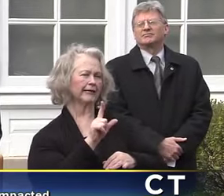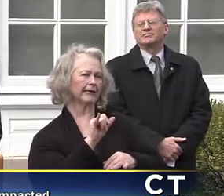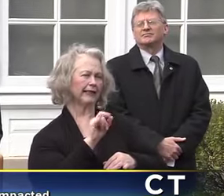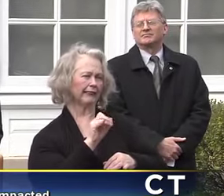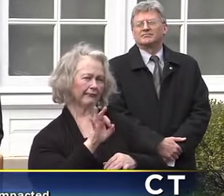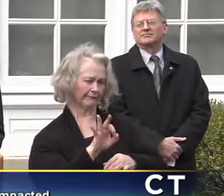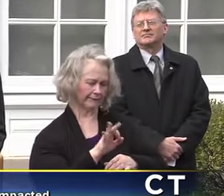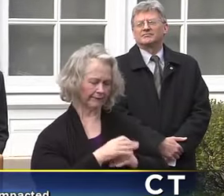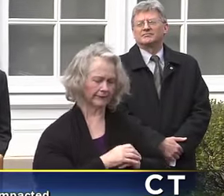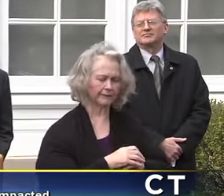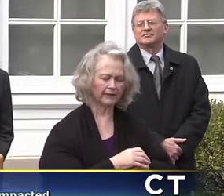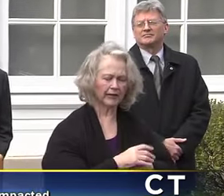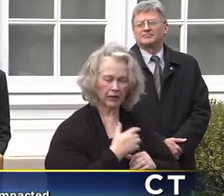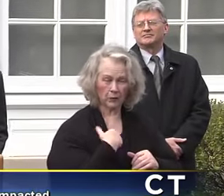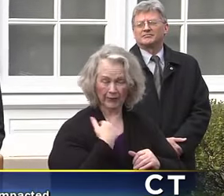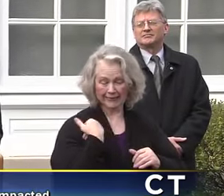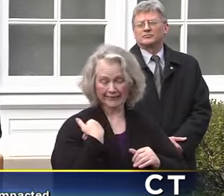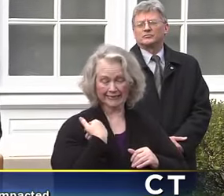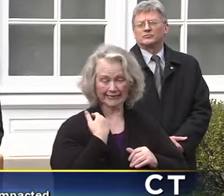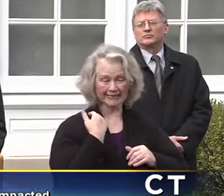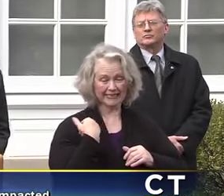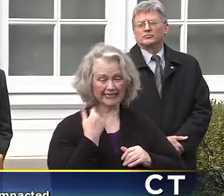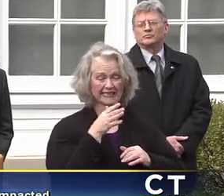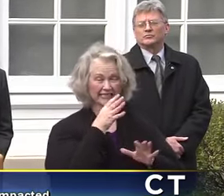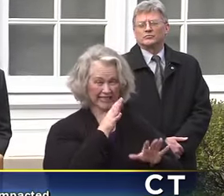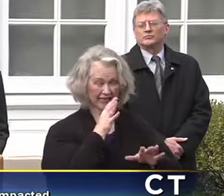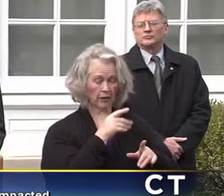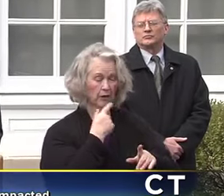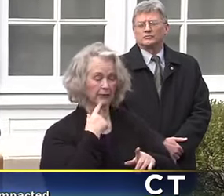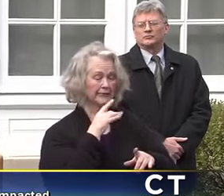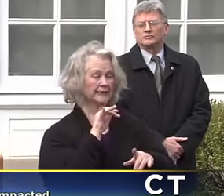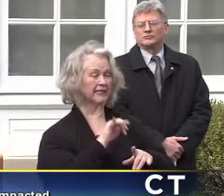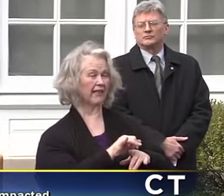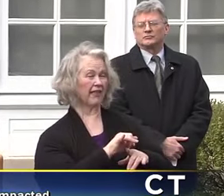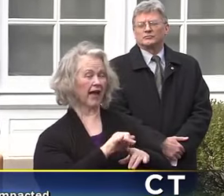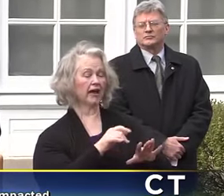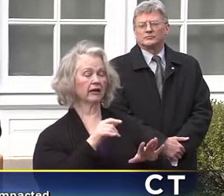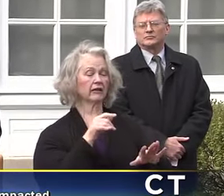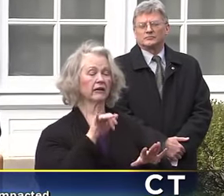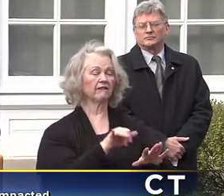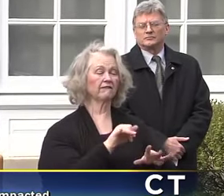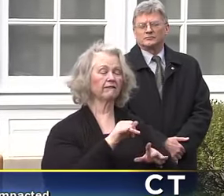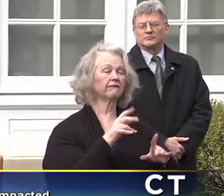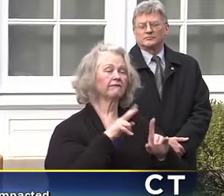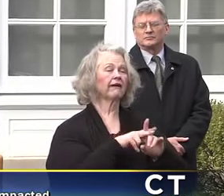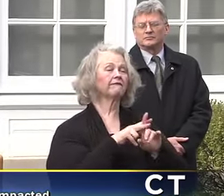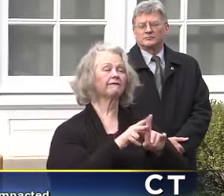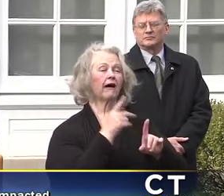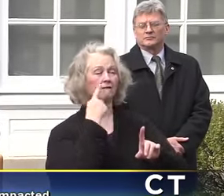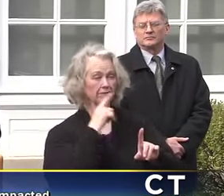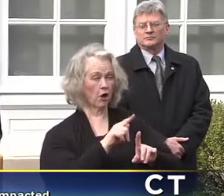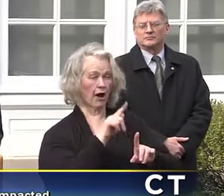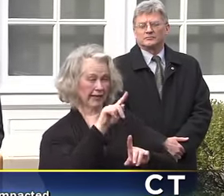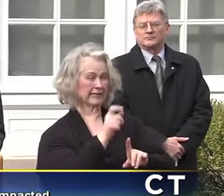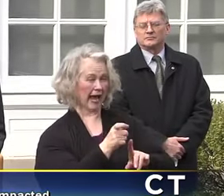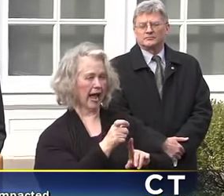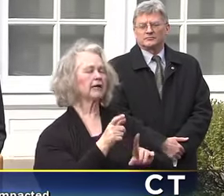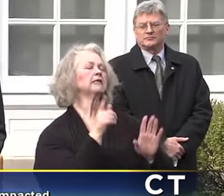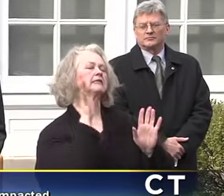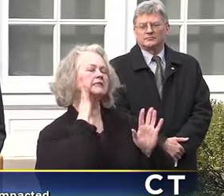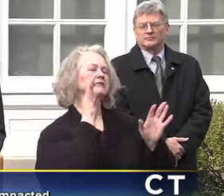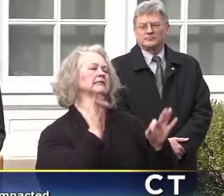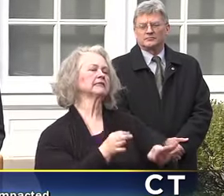that business payments, or the filing for businesses under both the past serenity tax as well as the corporation tax, would be delayed.